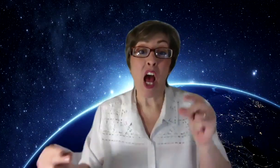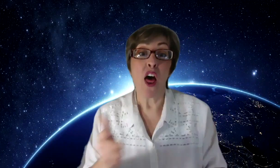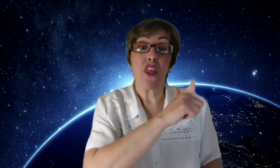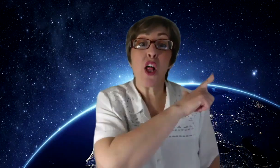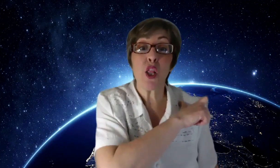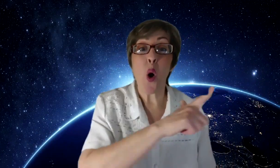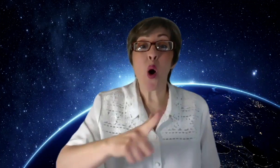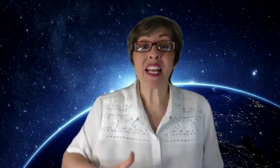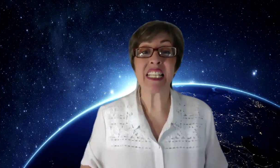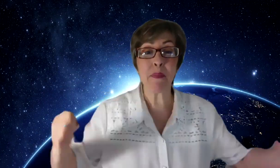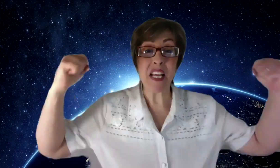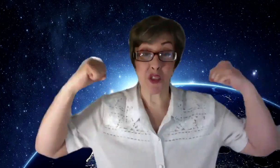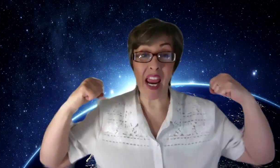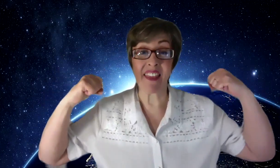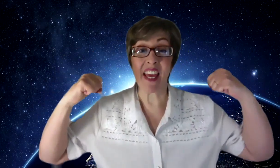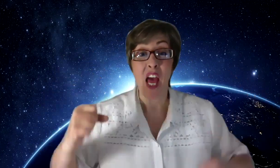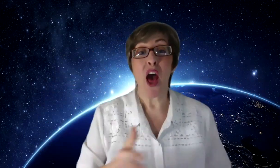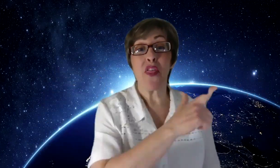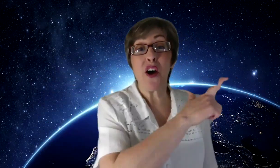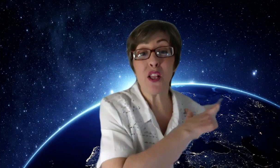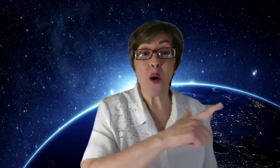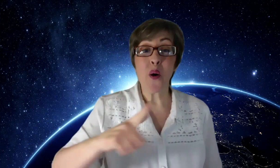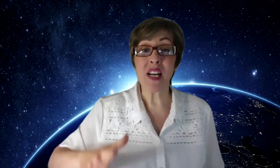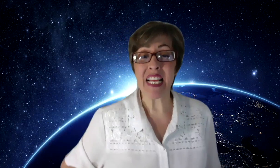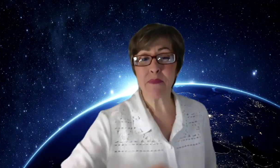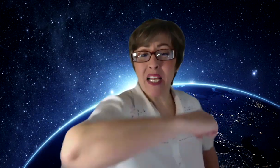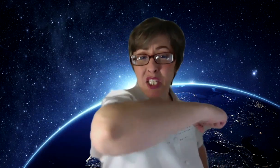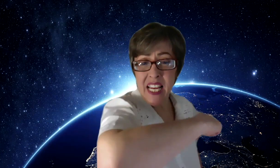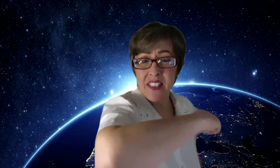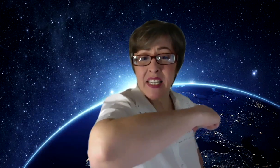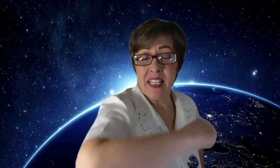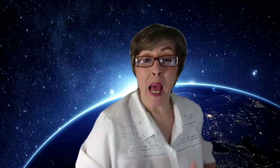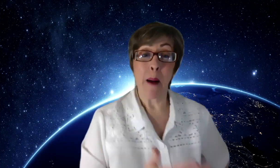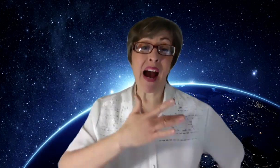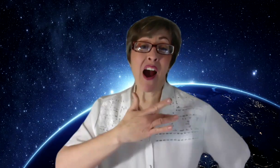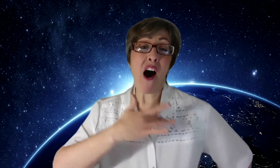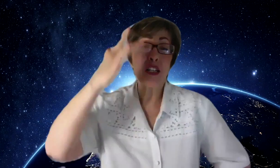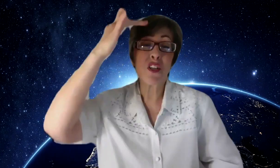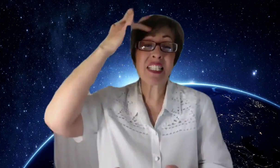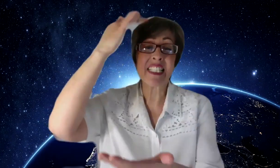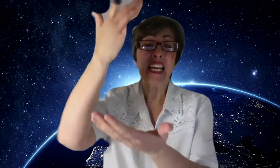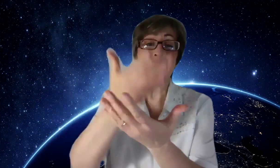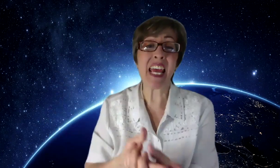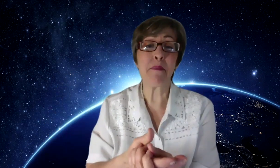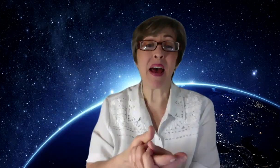The Lord is my strength, the Lord is my shield, my heart trusts in Him,